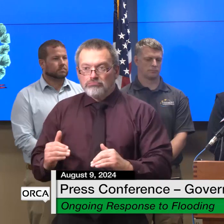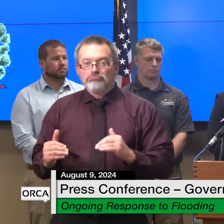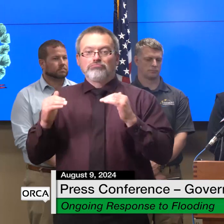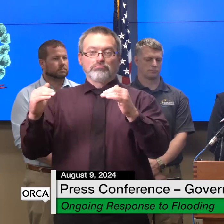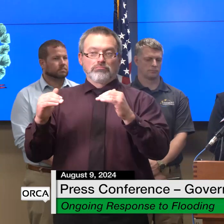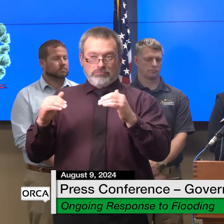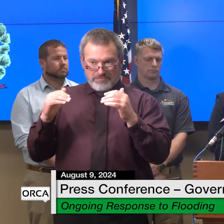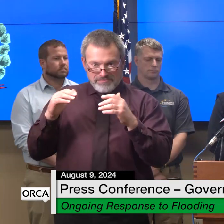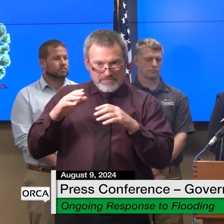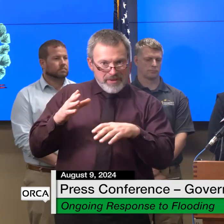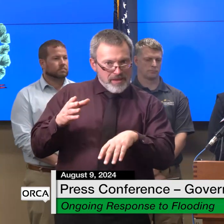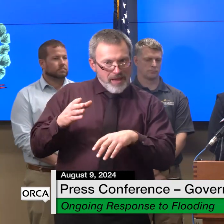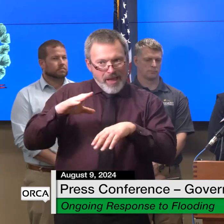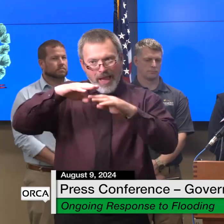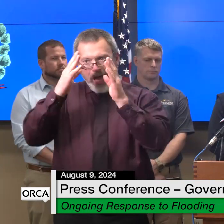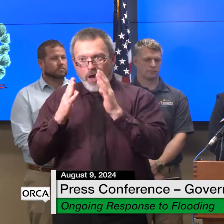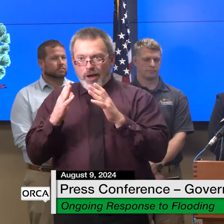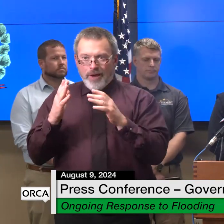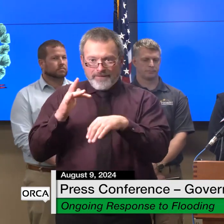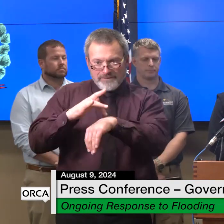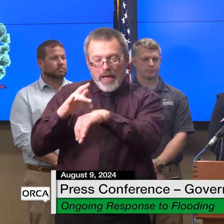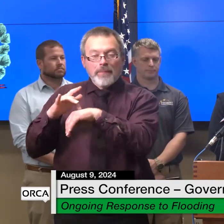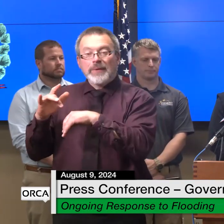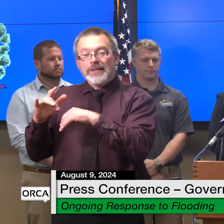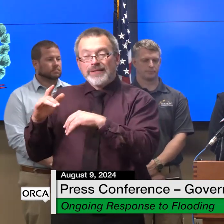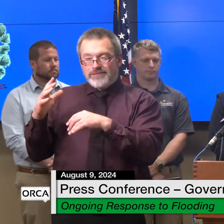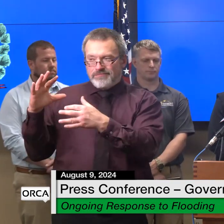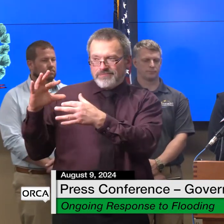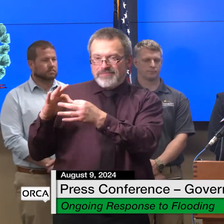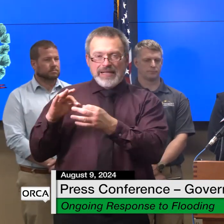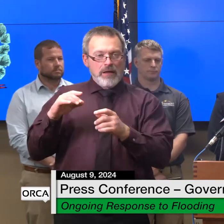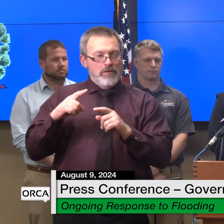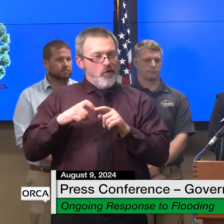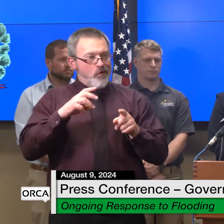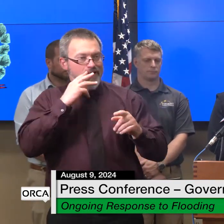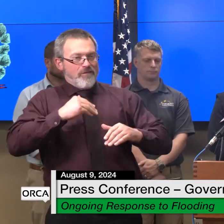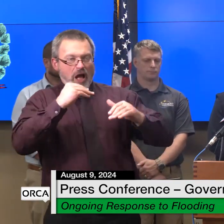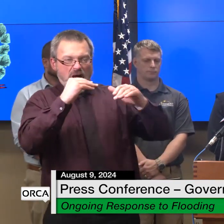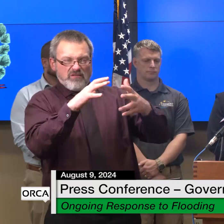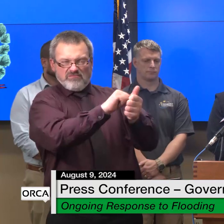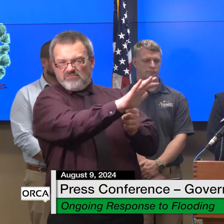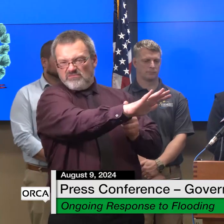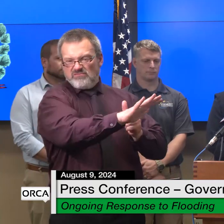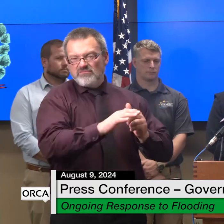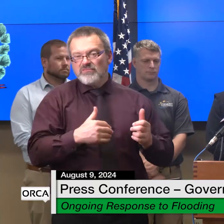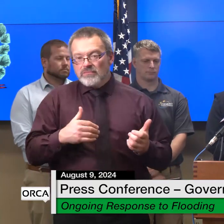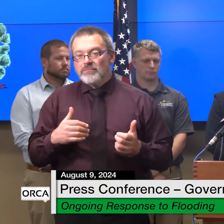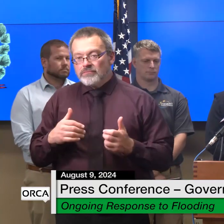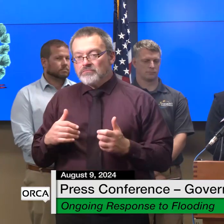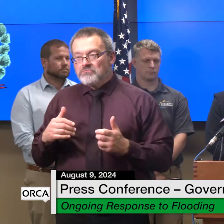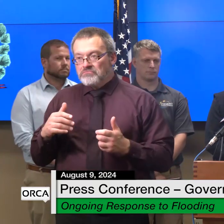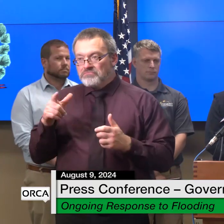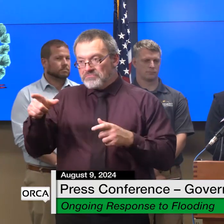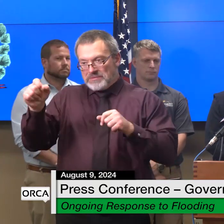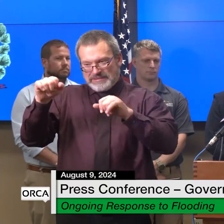a difference and help families stay in their communities the other request by the scott administration approved yesterday by